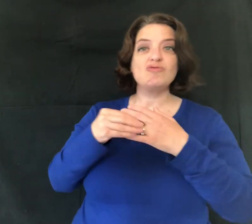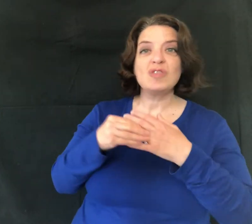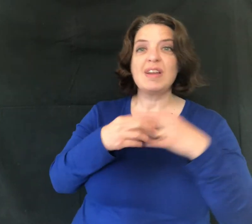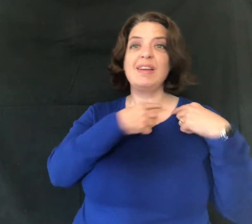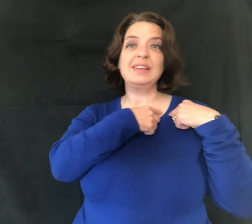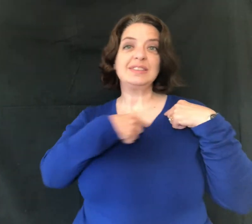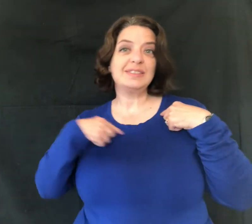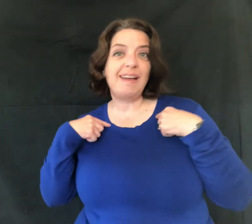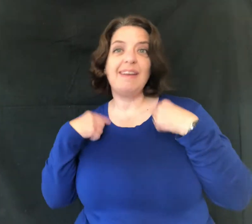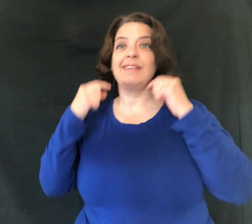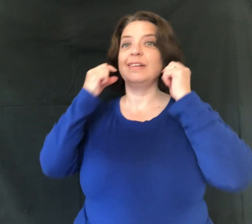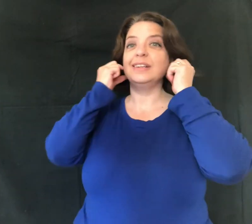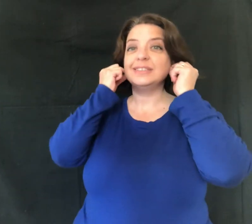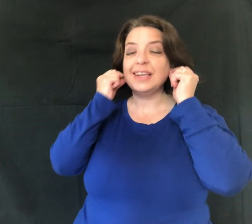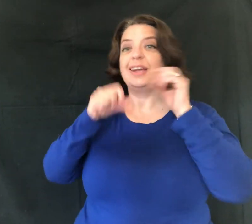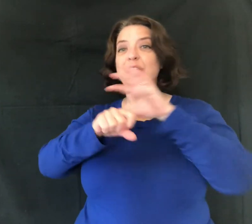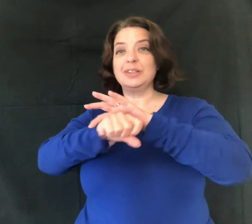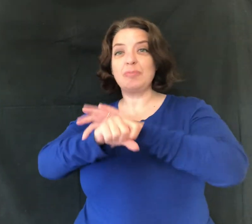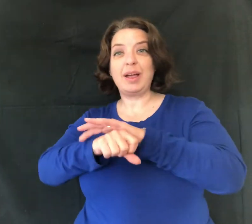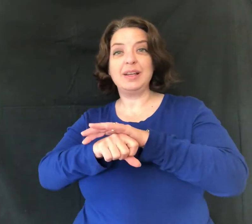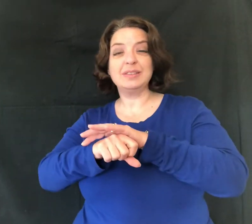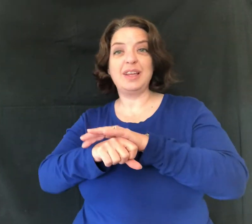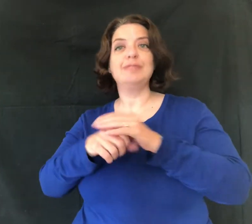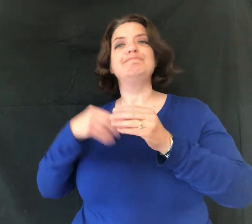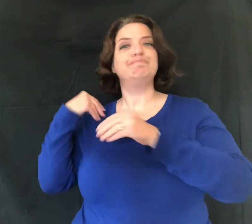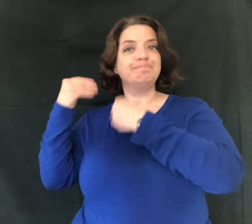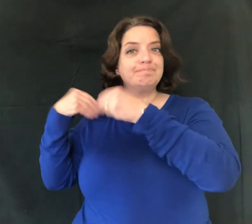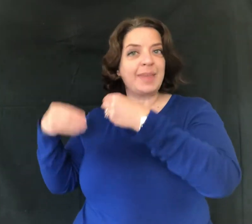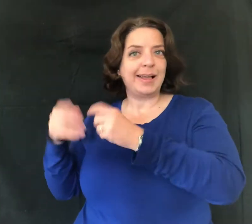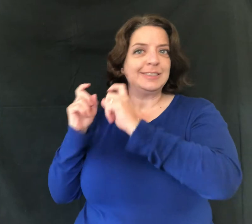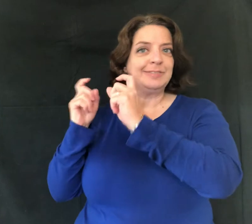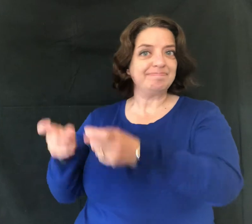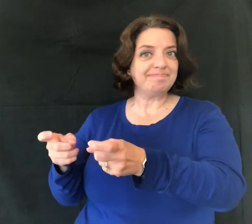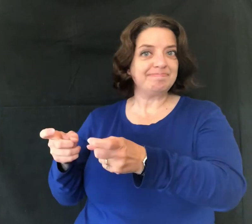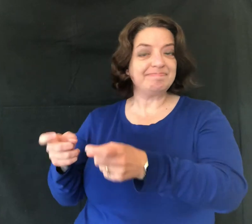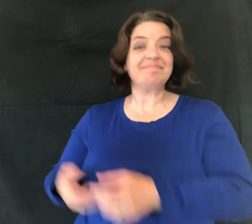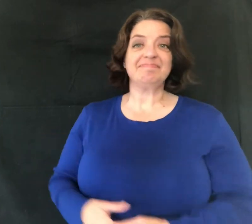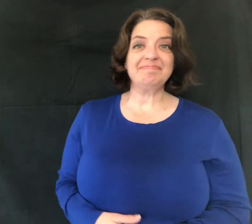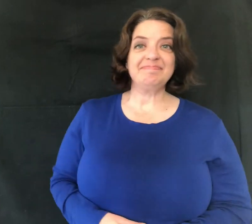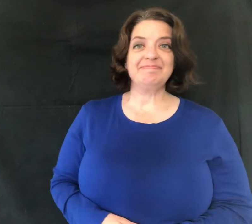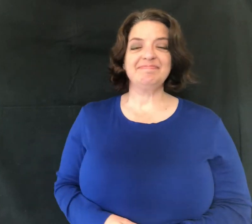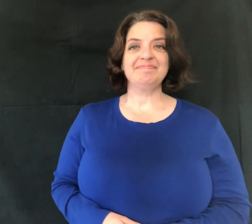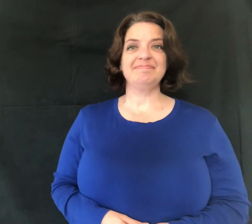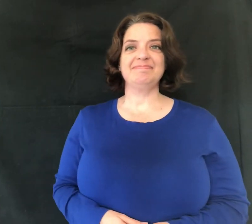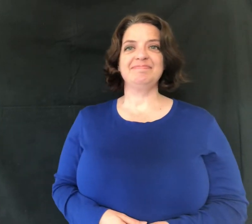Grandma, her rings, necklace, earring, bracelet, handed down, gifted to you.